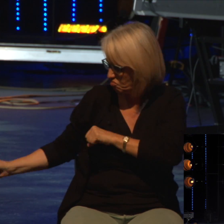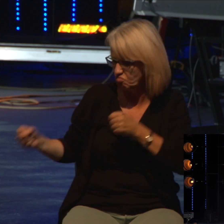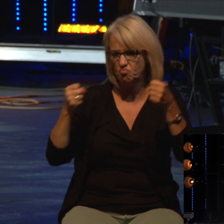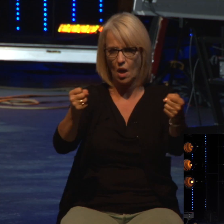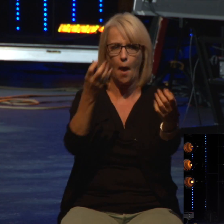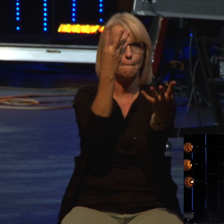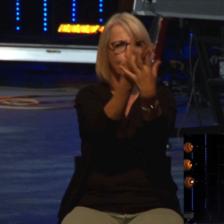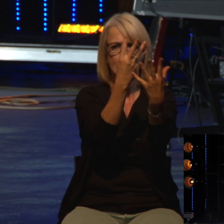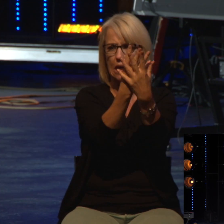in his death.